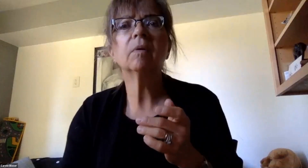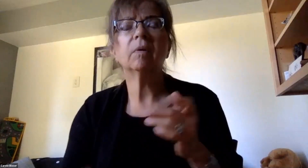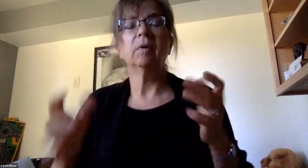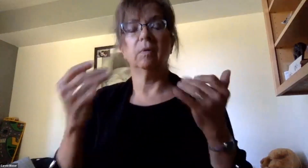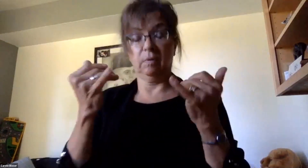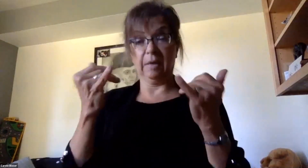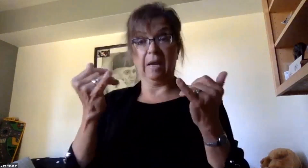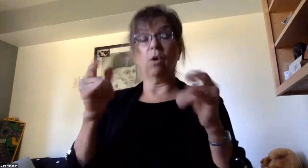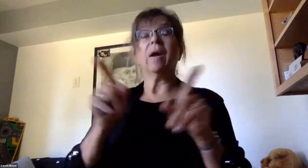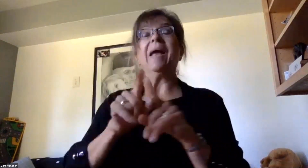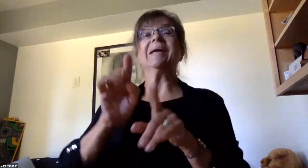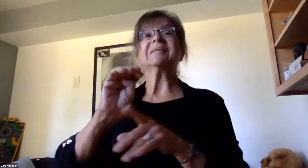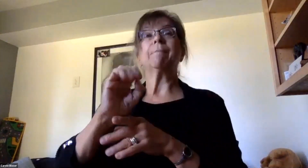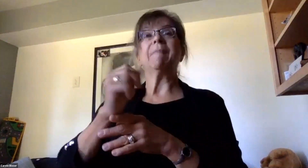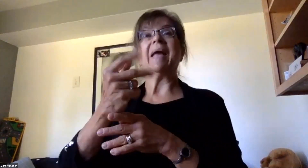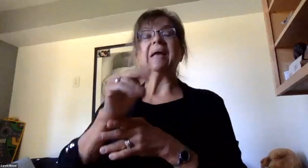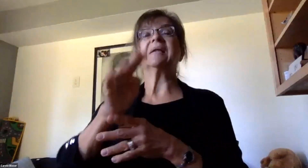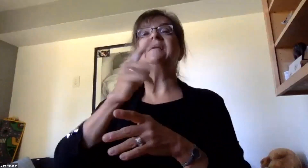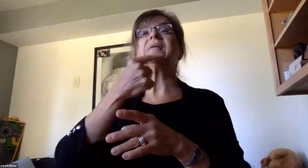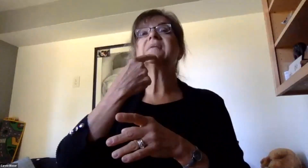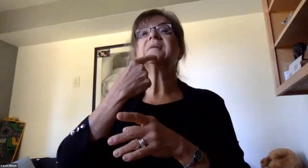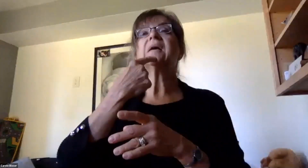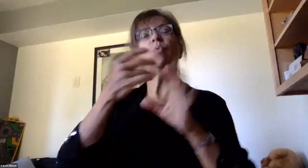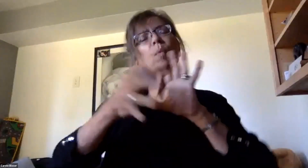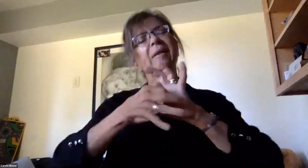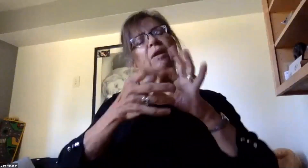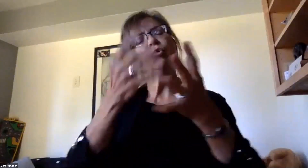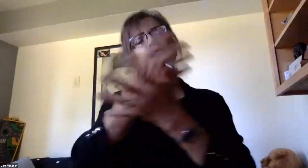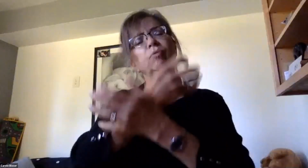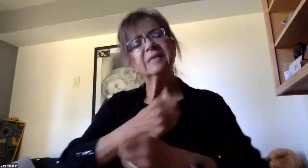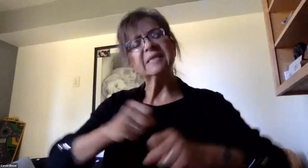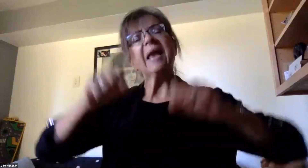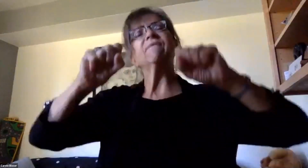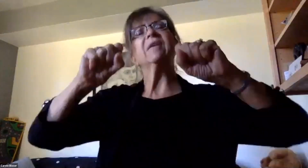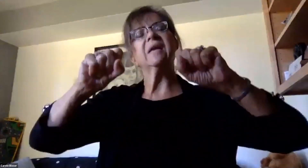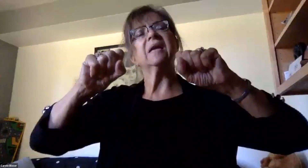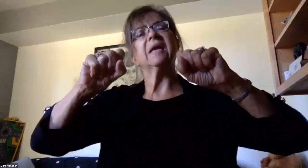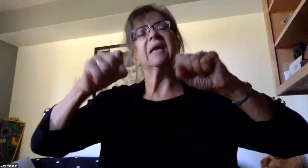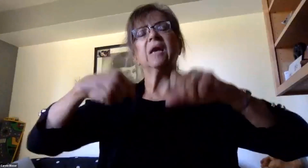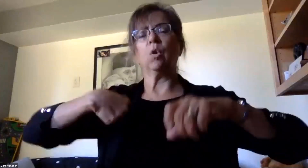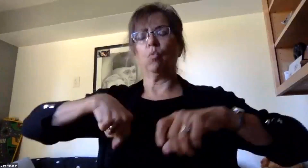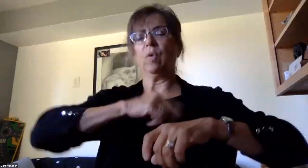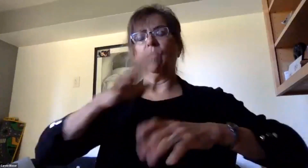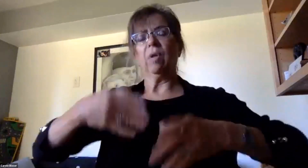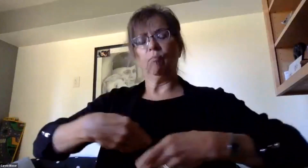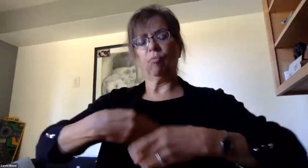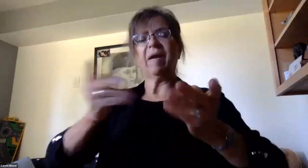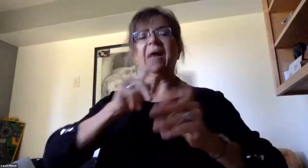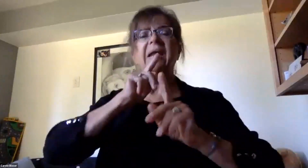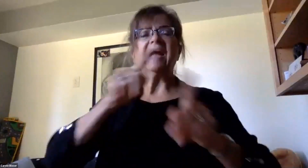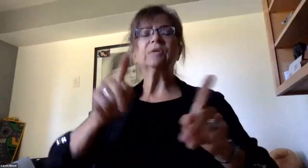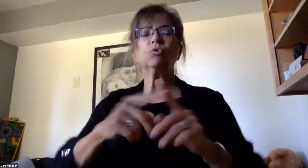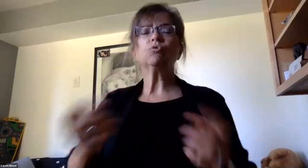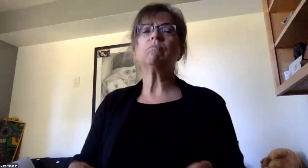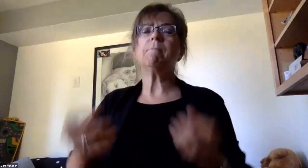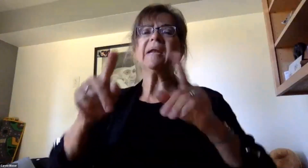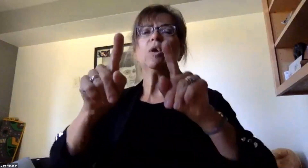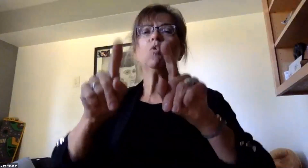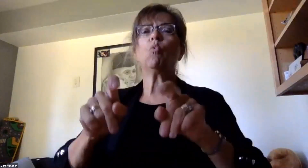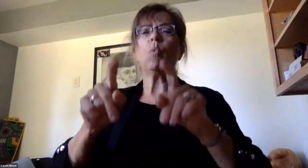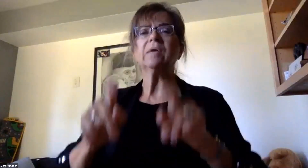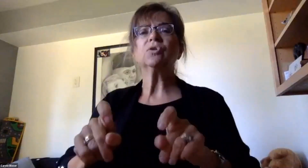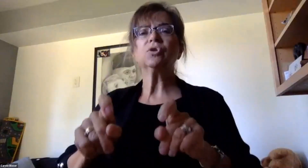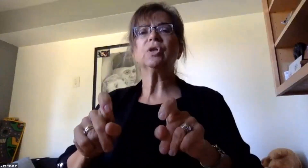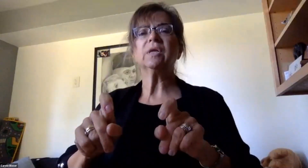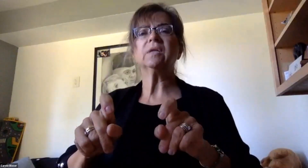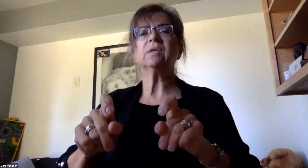so kindly, is the safety of all members of our learning community and to that end, we will provide answers to many of the questions that were posed